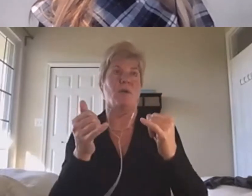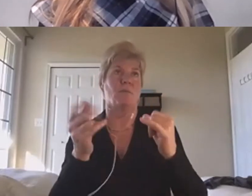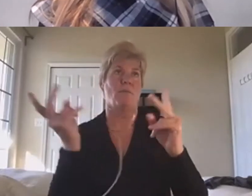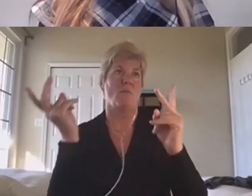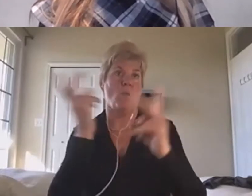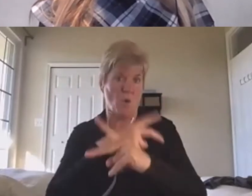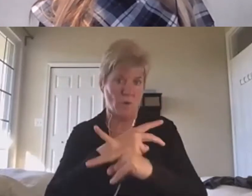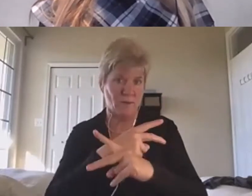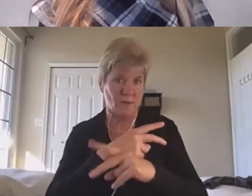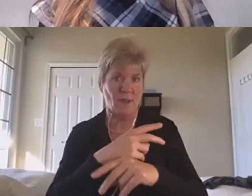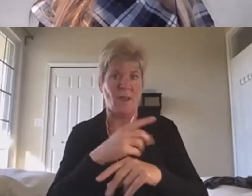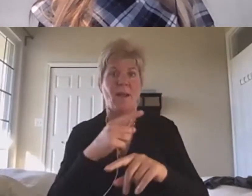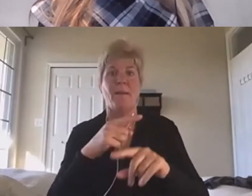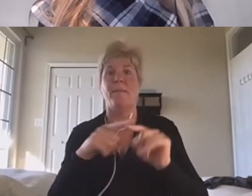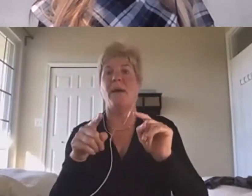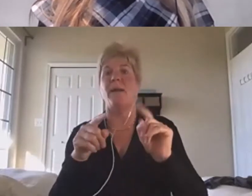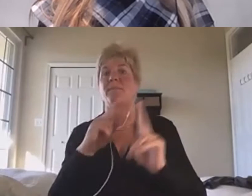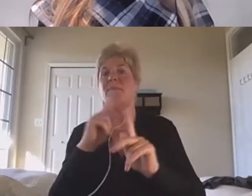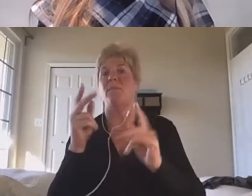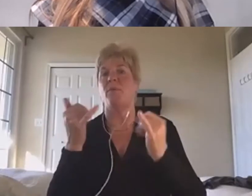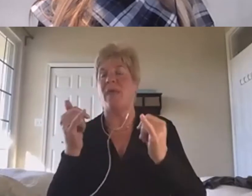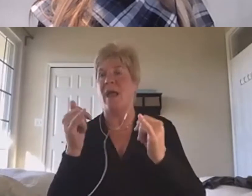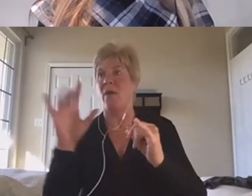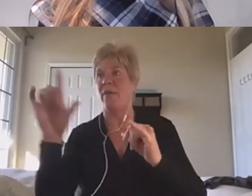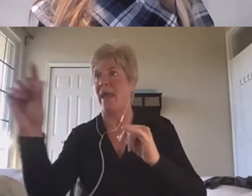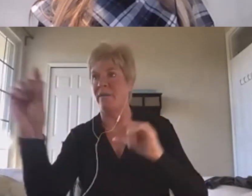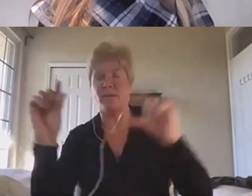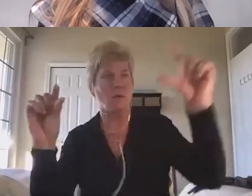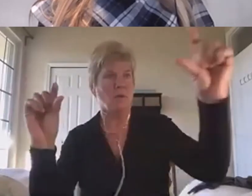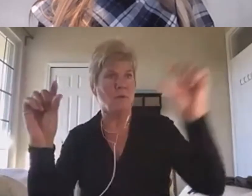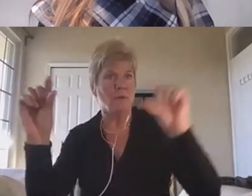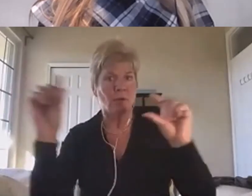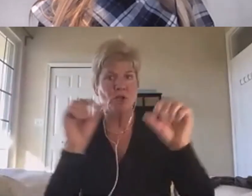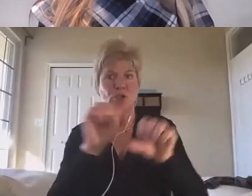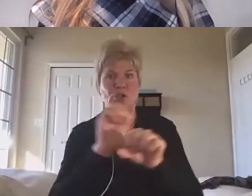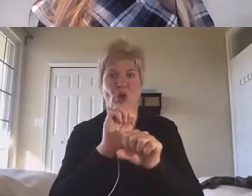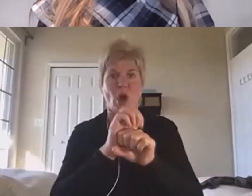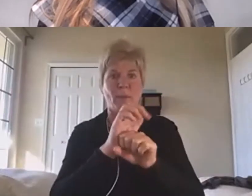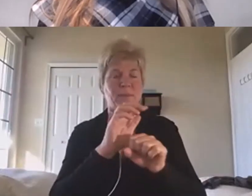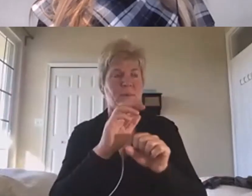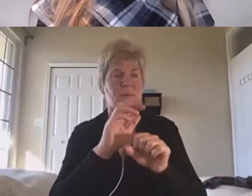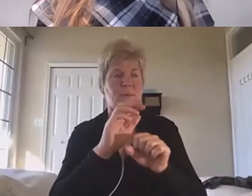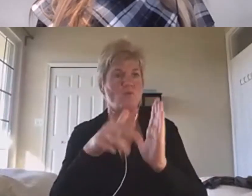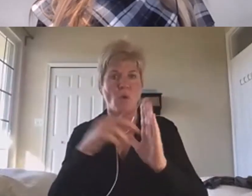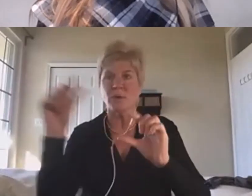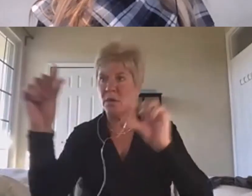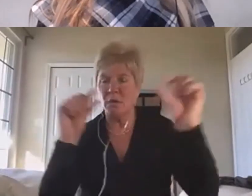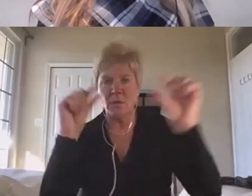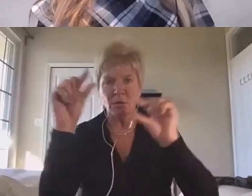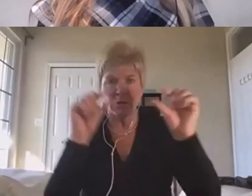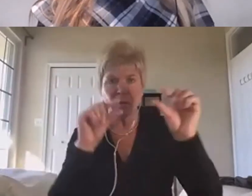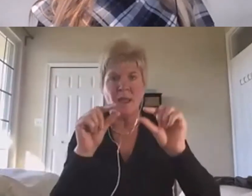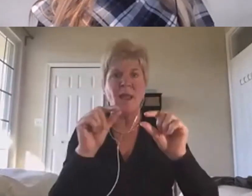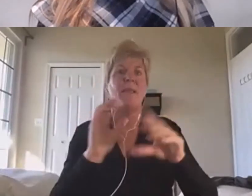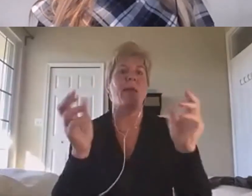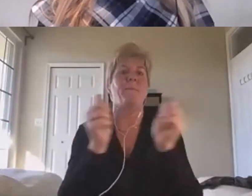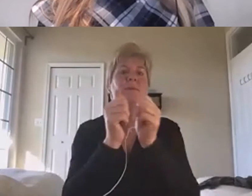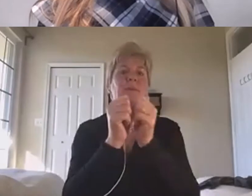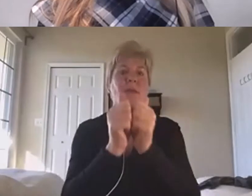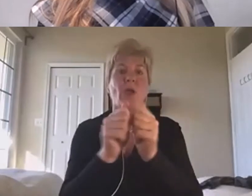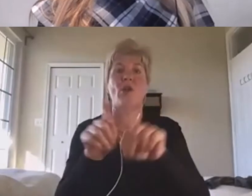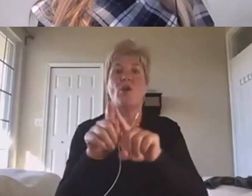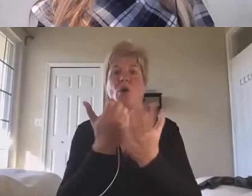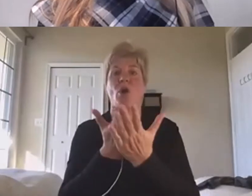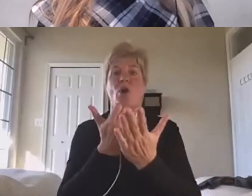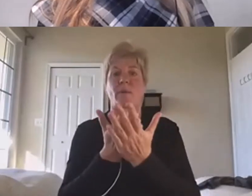ability for people to piecemeal different parts of jobs and piecemeal different companies together to have a full portfolio